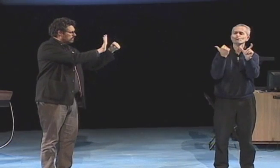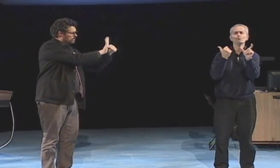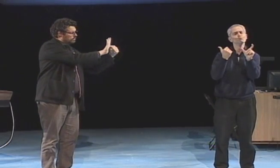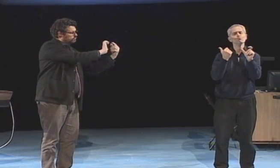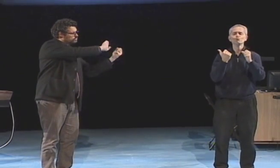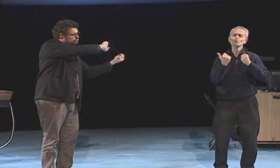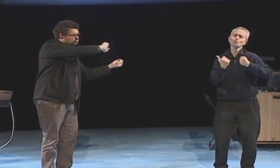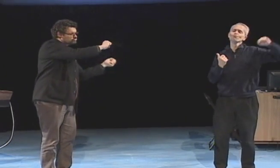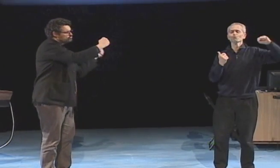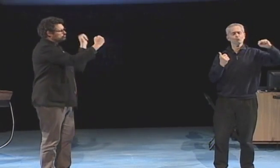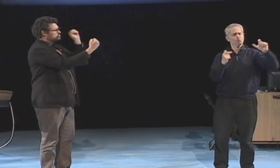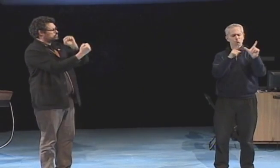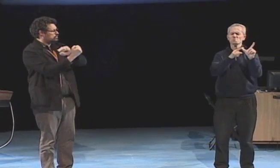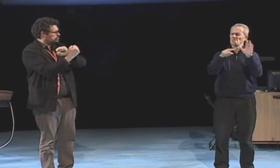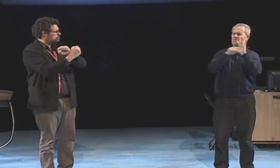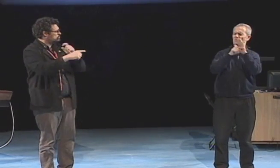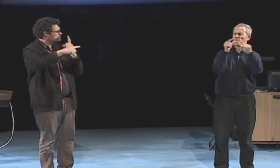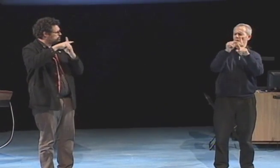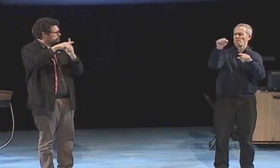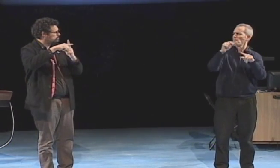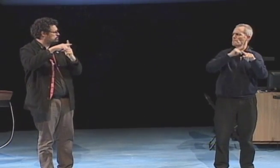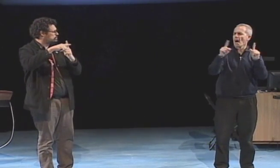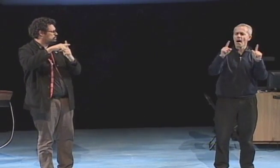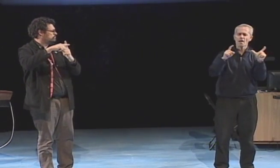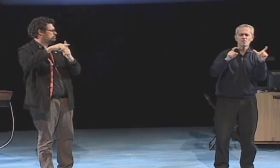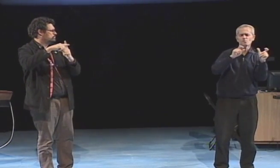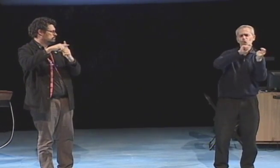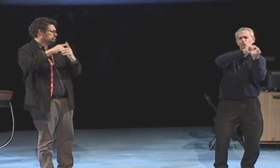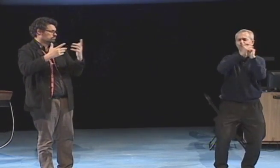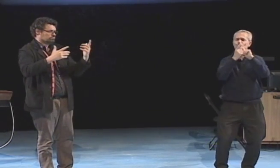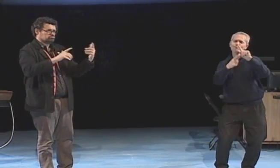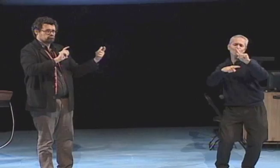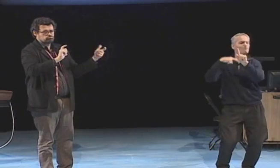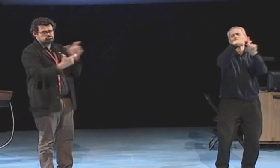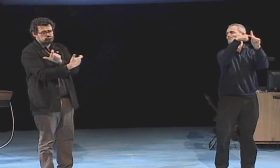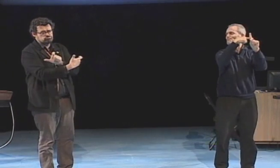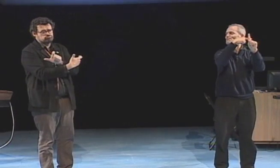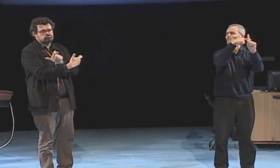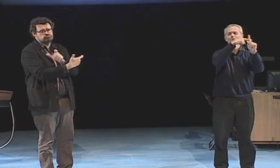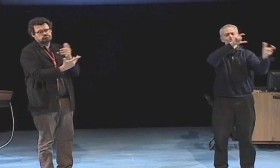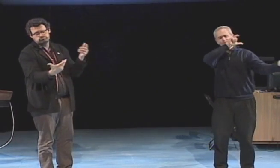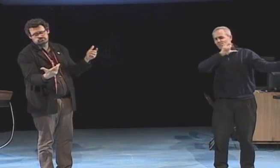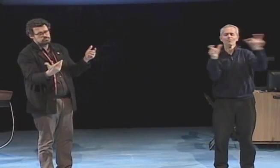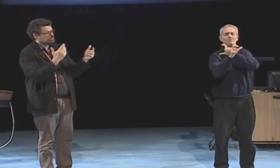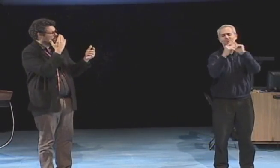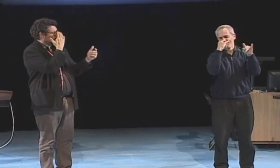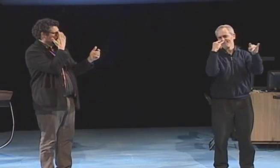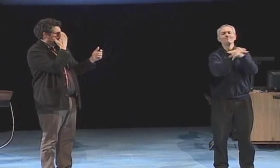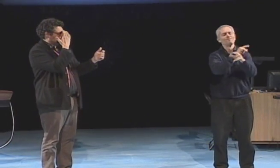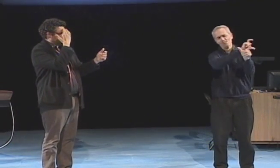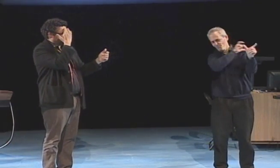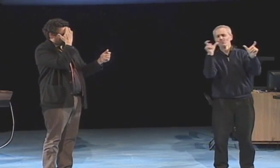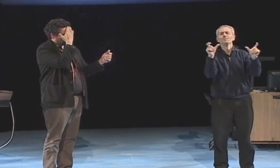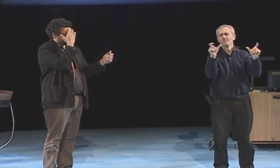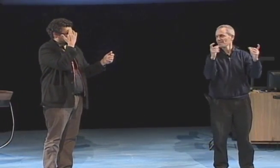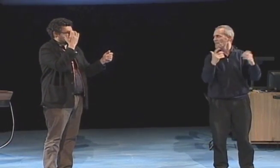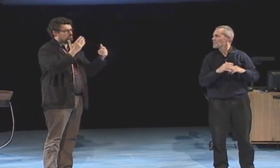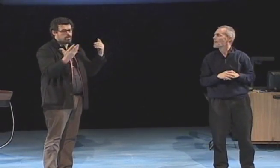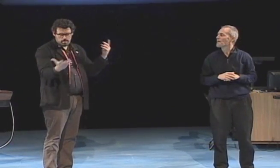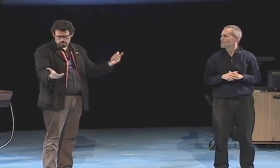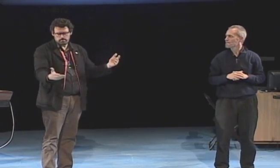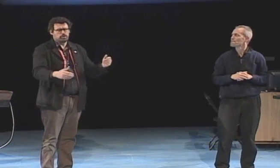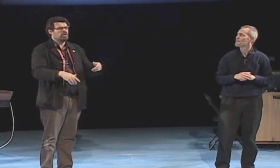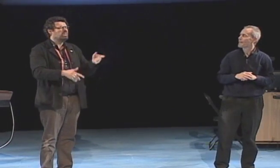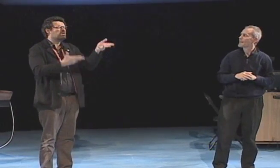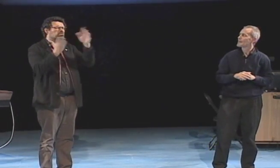deafness had always been considered a medical condition but I wanted to change it and make it into something